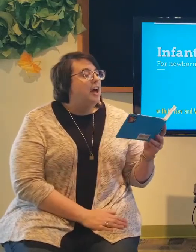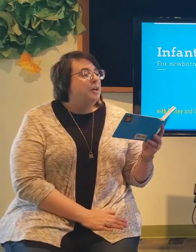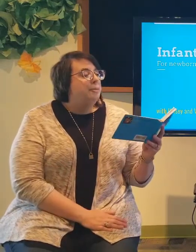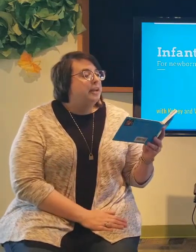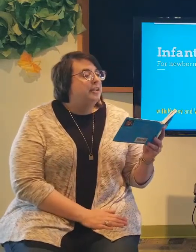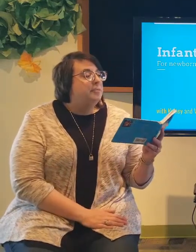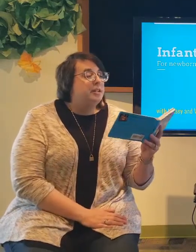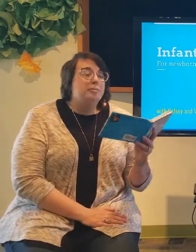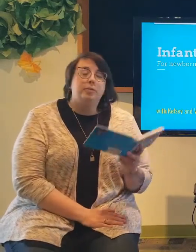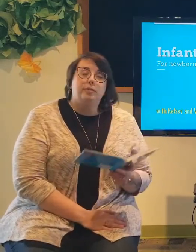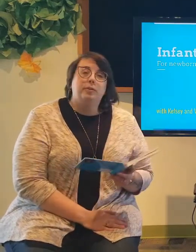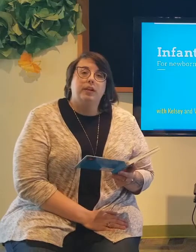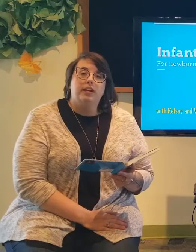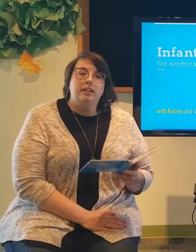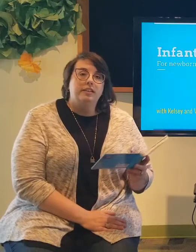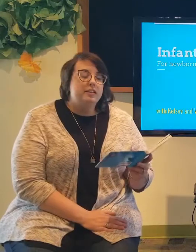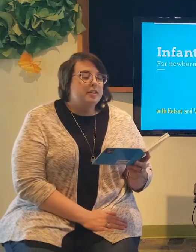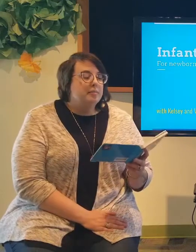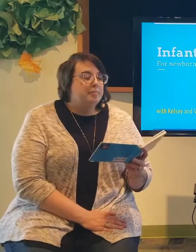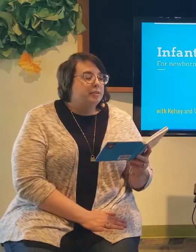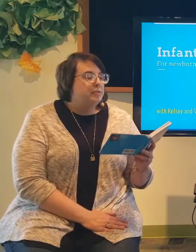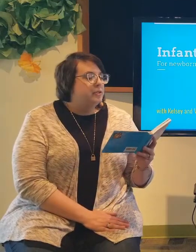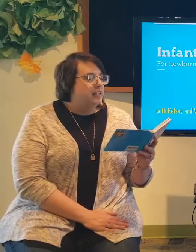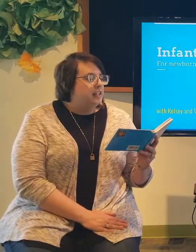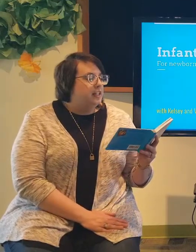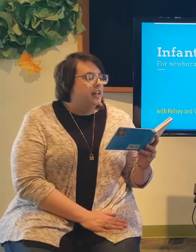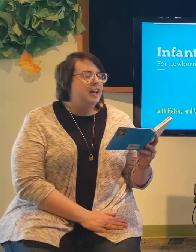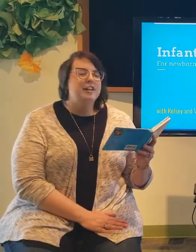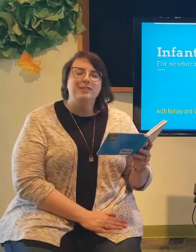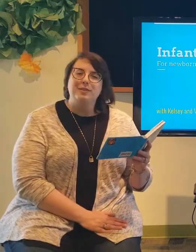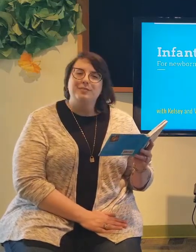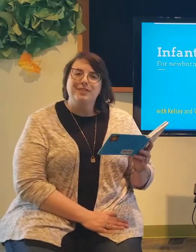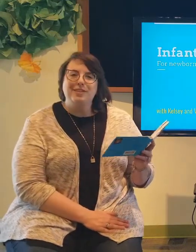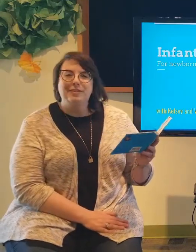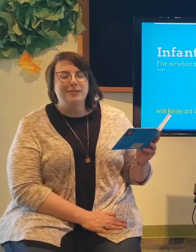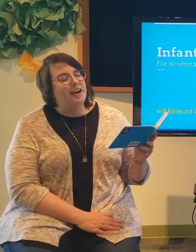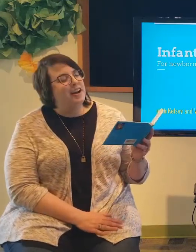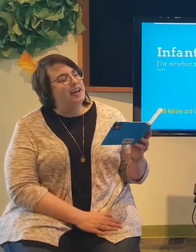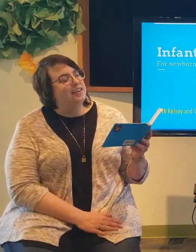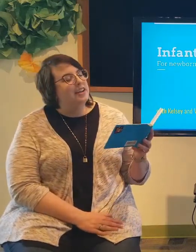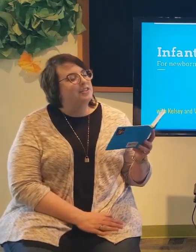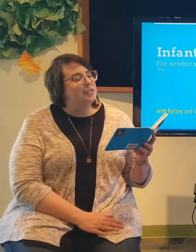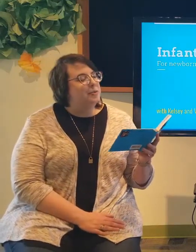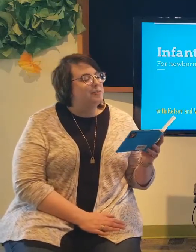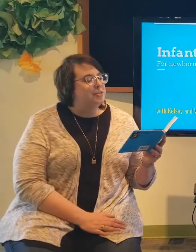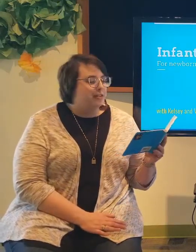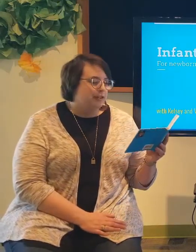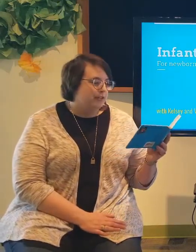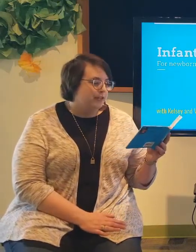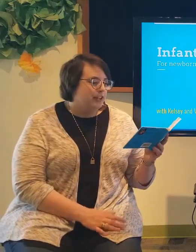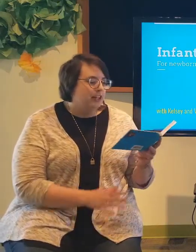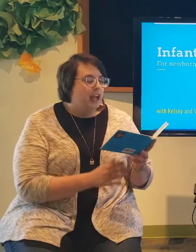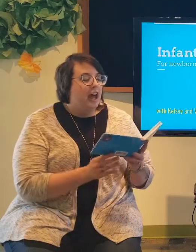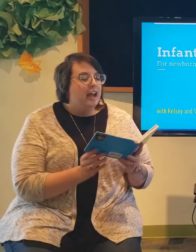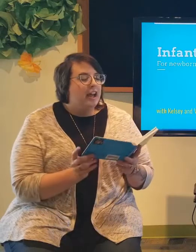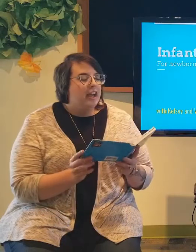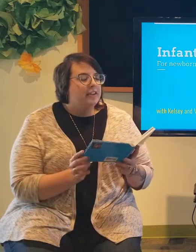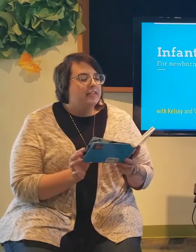Baby beluga in the deep blue sea. Swim so wild and you swim so free. Heaven